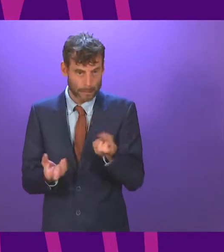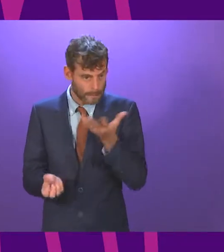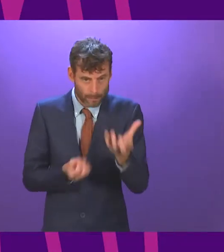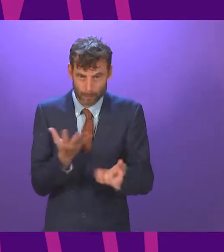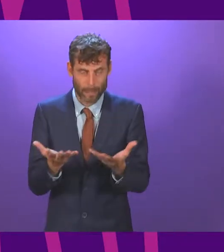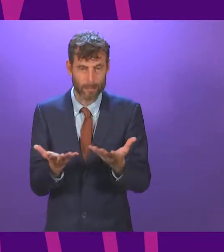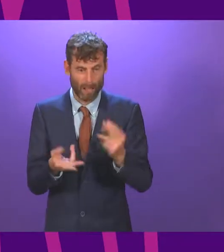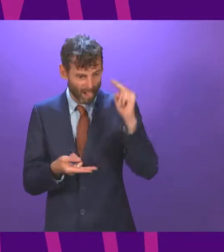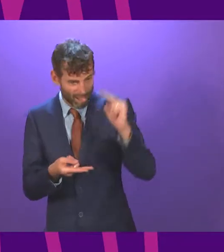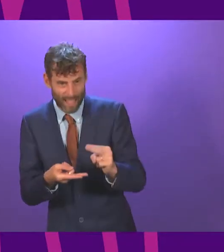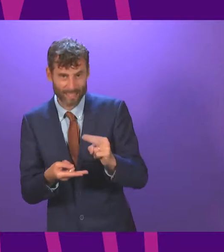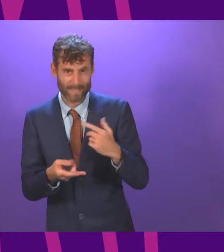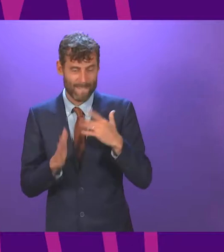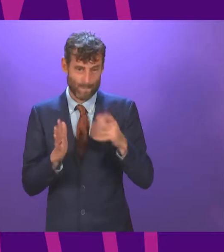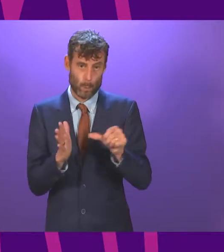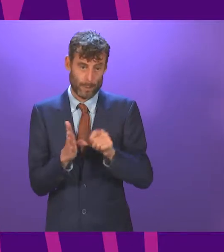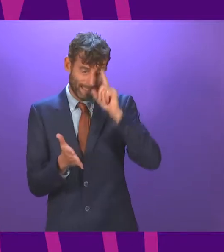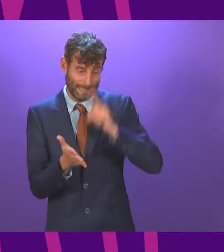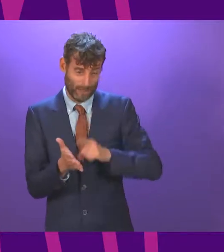we never wanted to make.